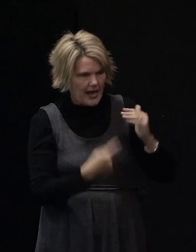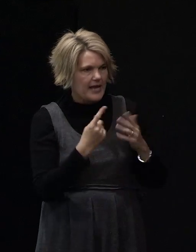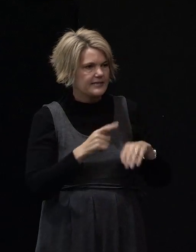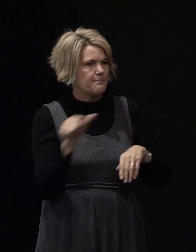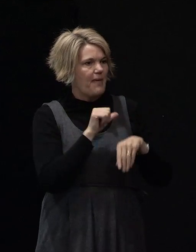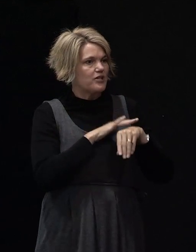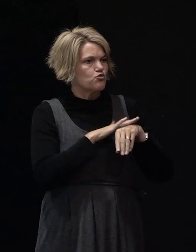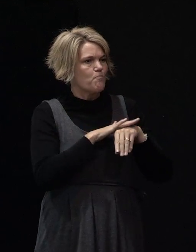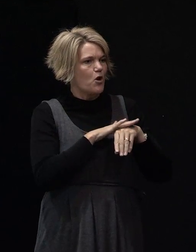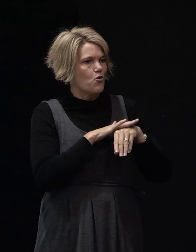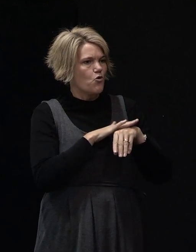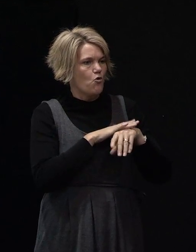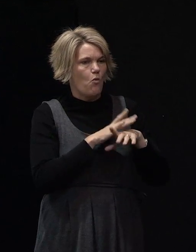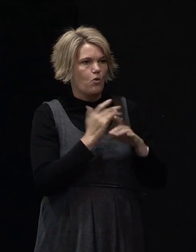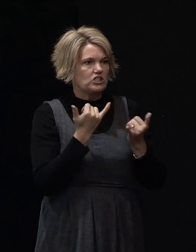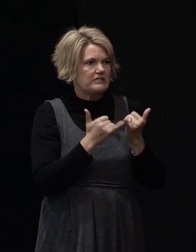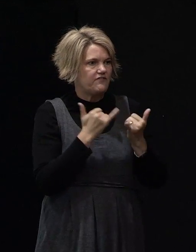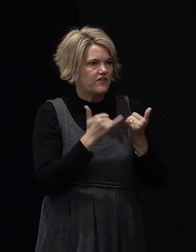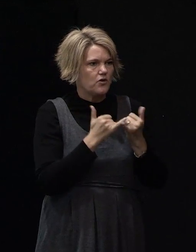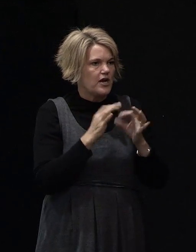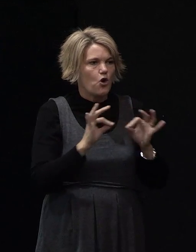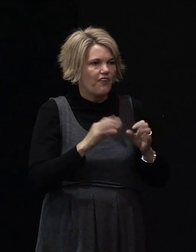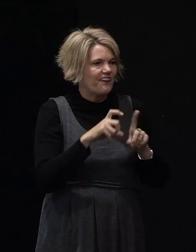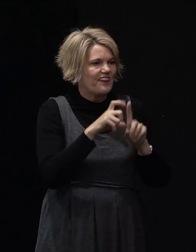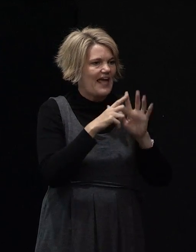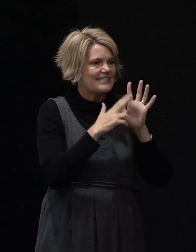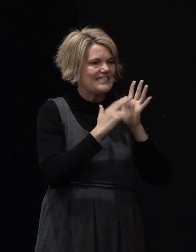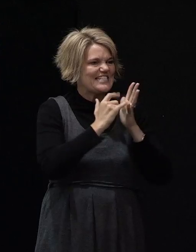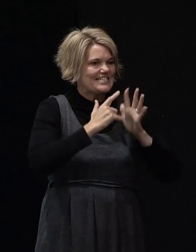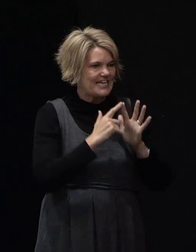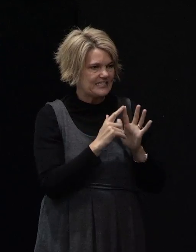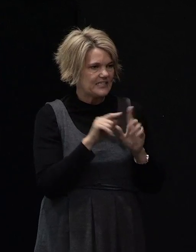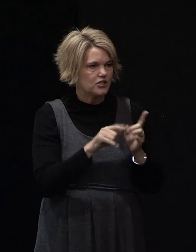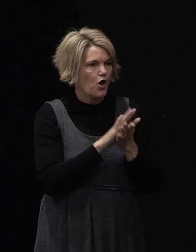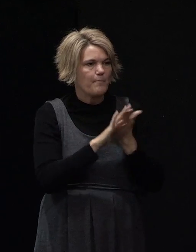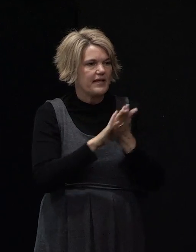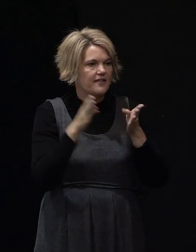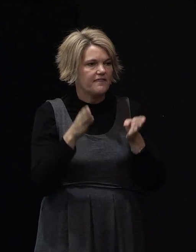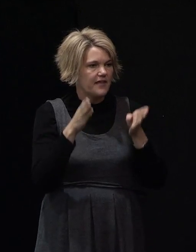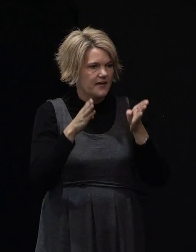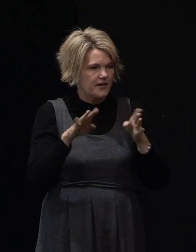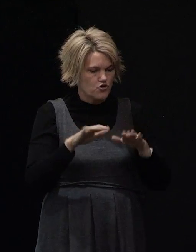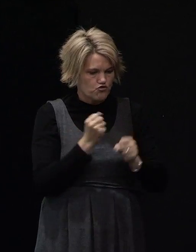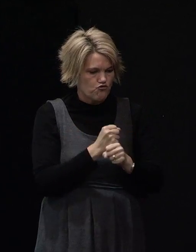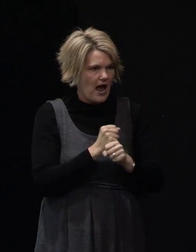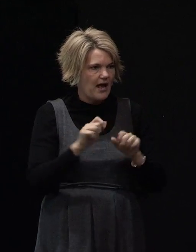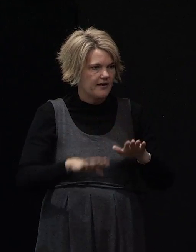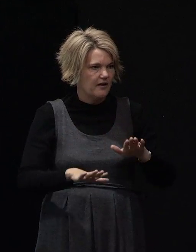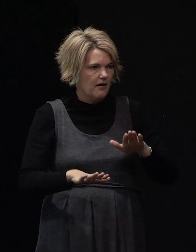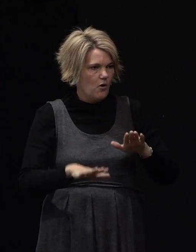in which case if you've piled to that depth your building's not going to settle uniformly over time it's going to tilt.